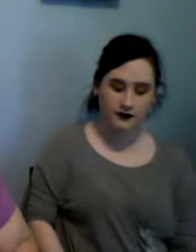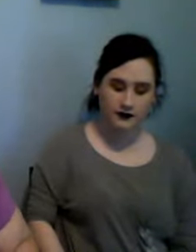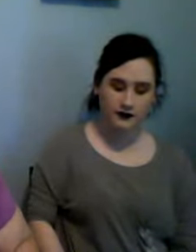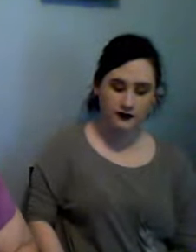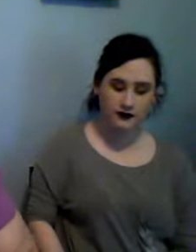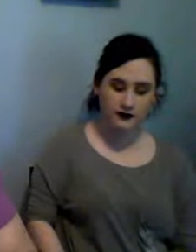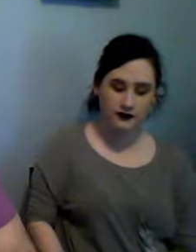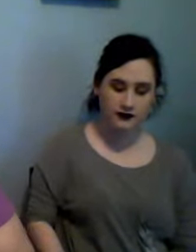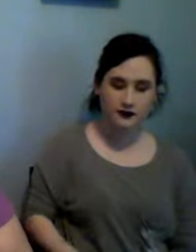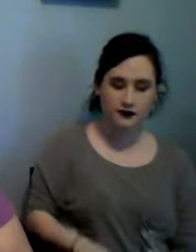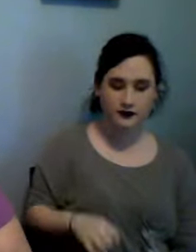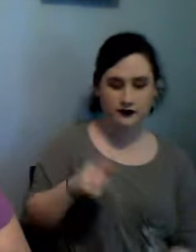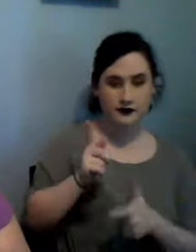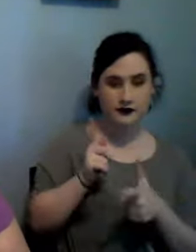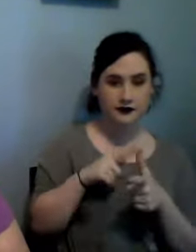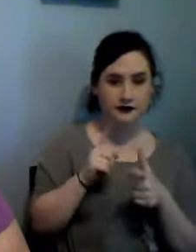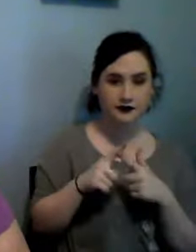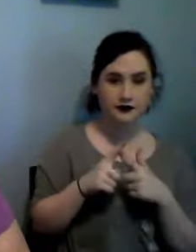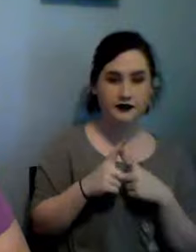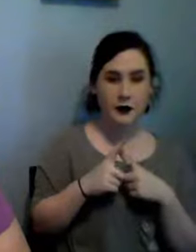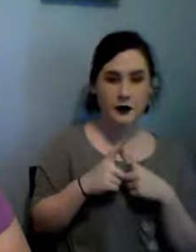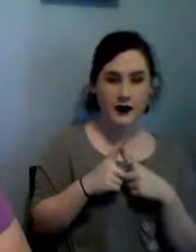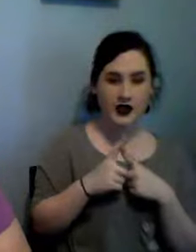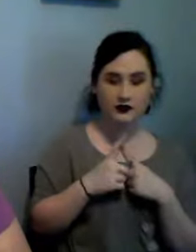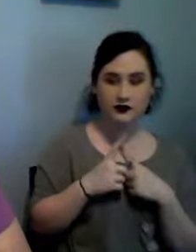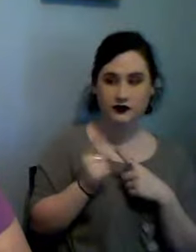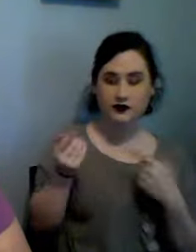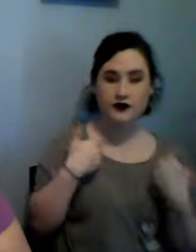I have a year in chalk I have